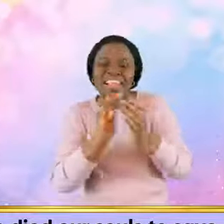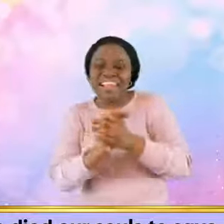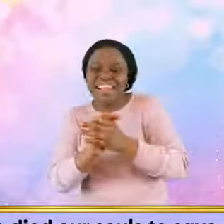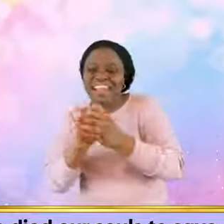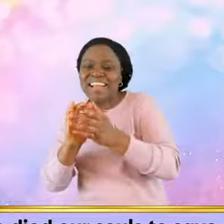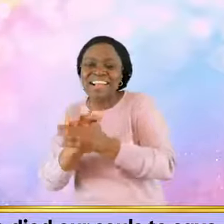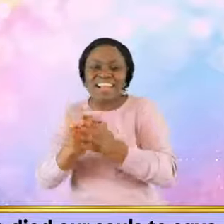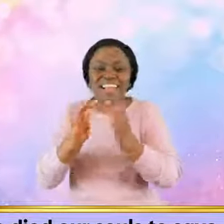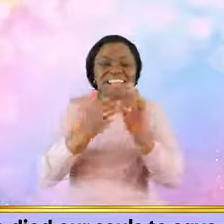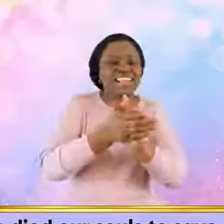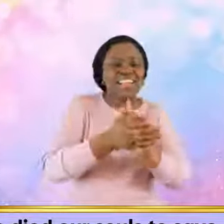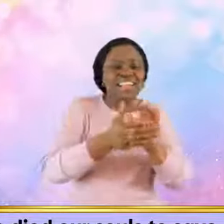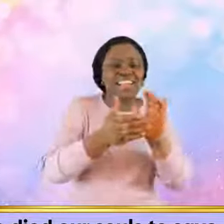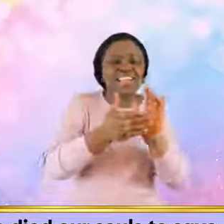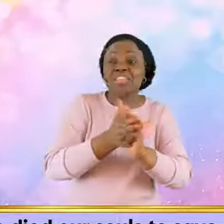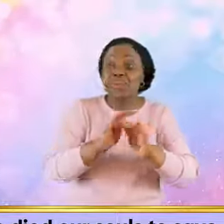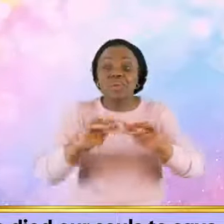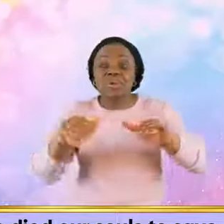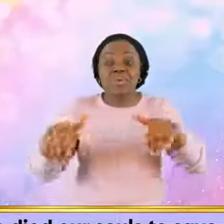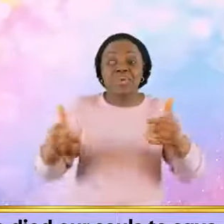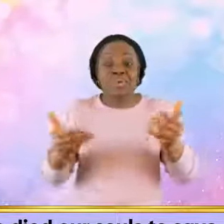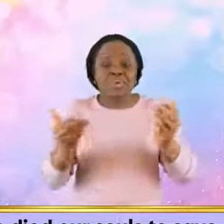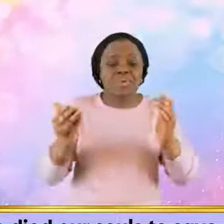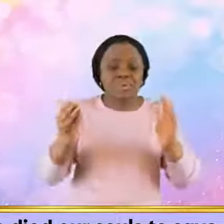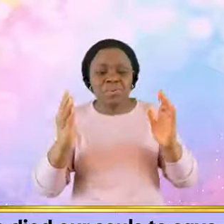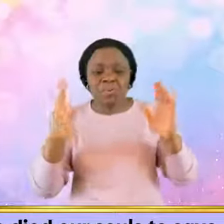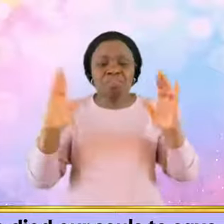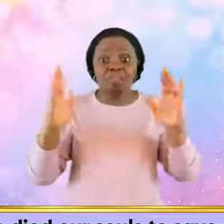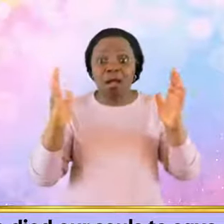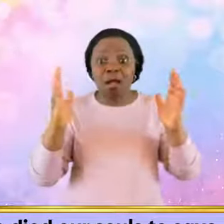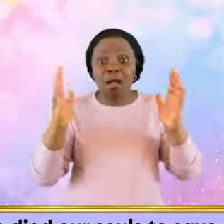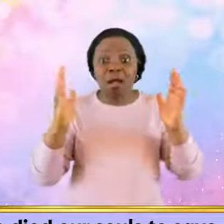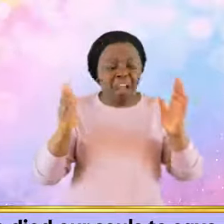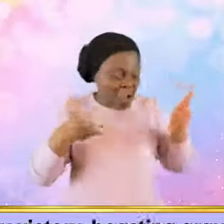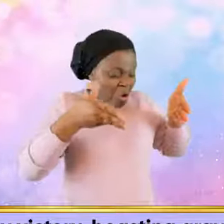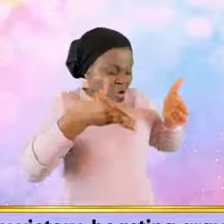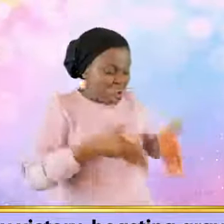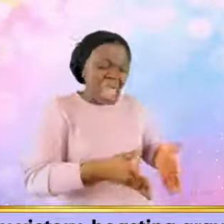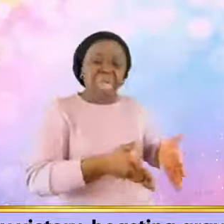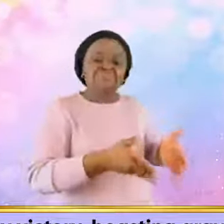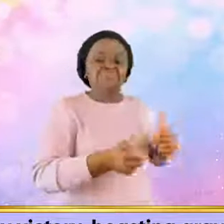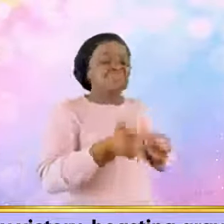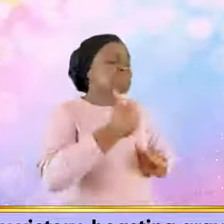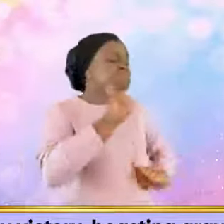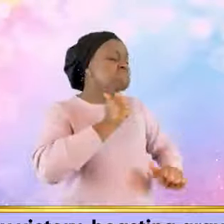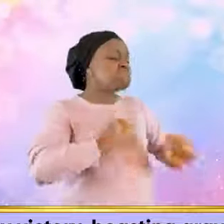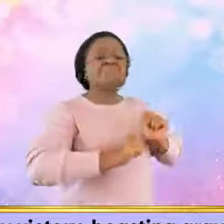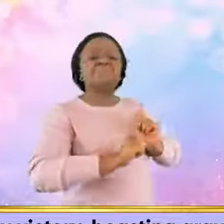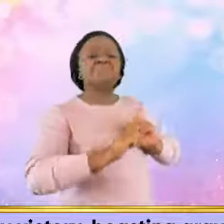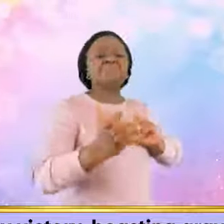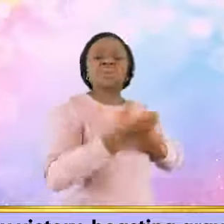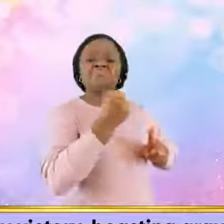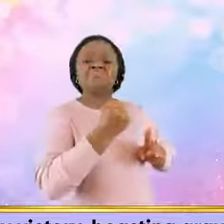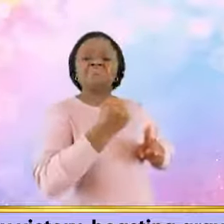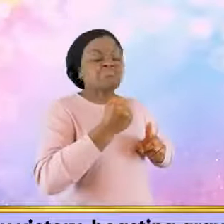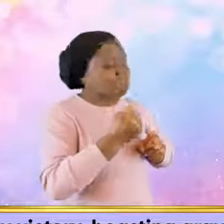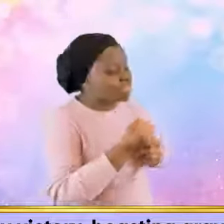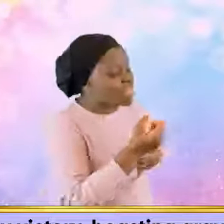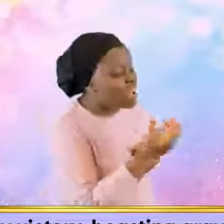Alleluia! 6 Where is thy victory most